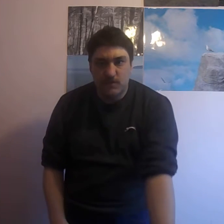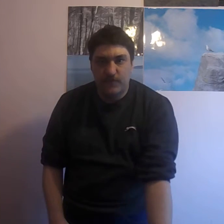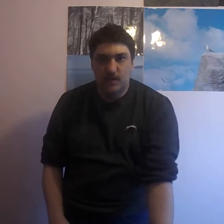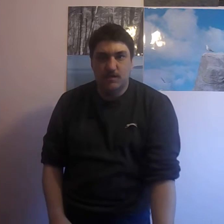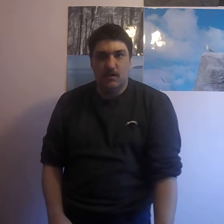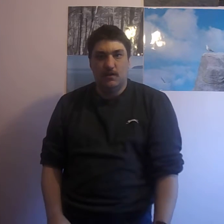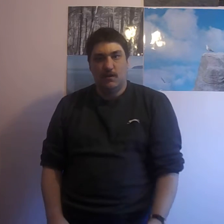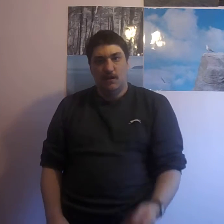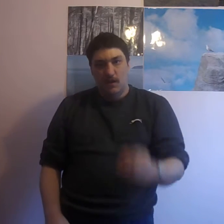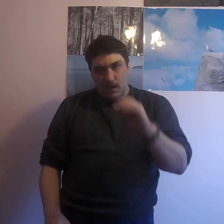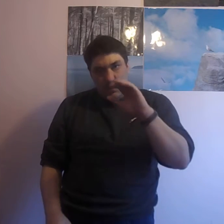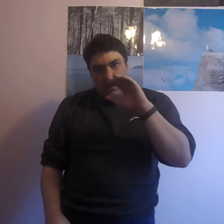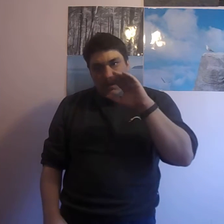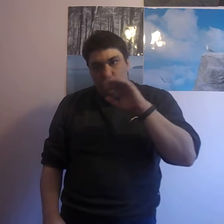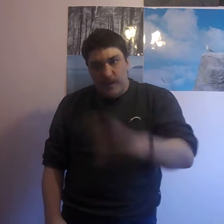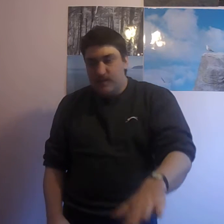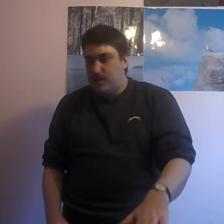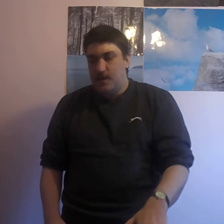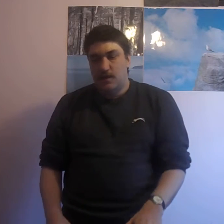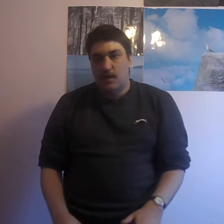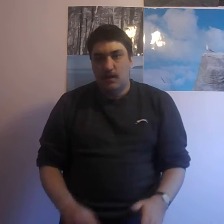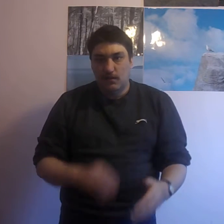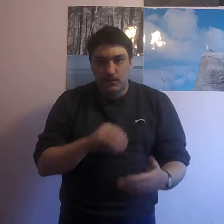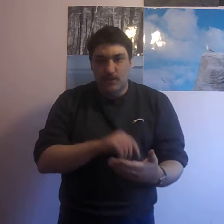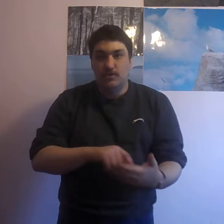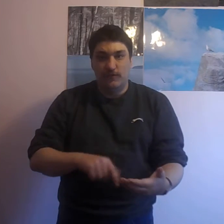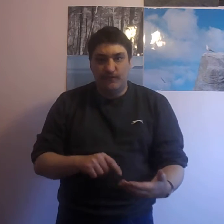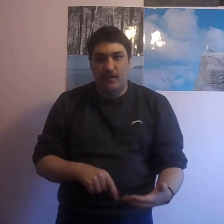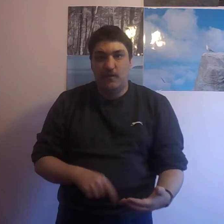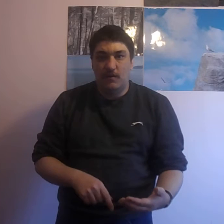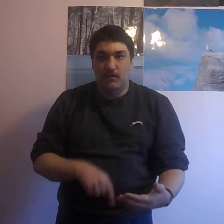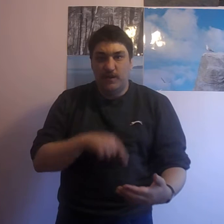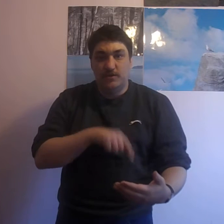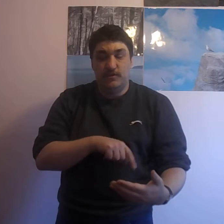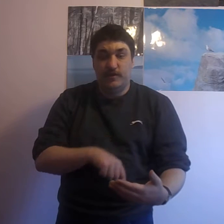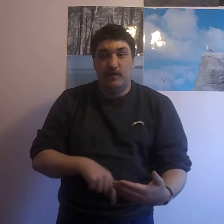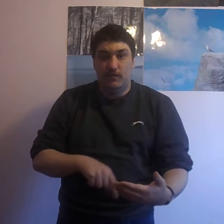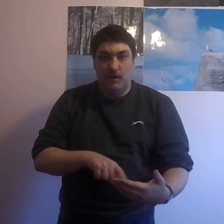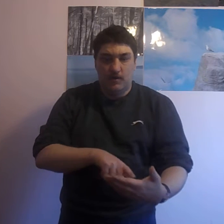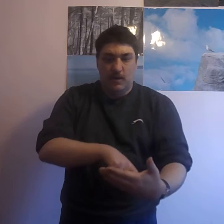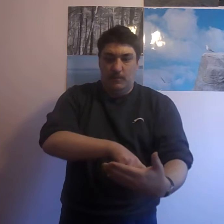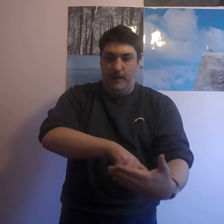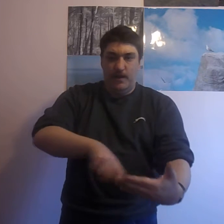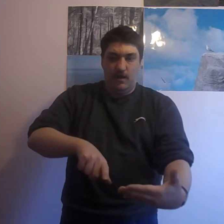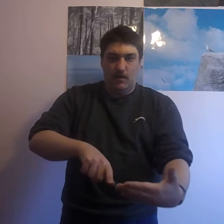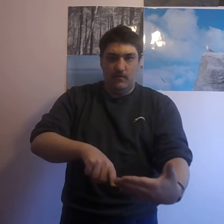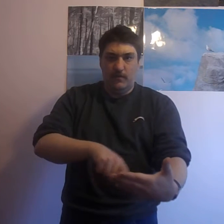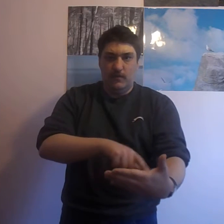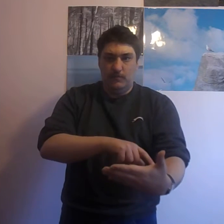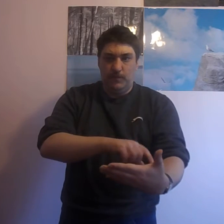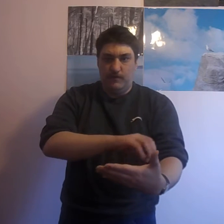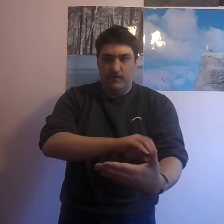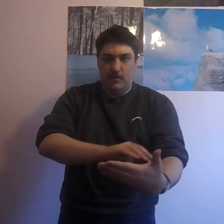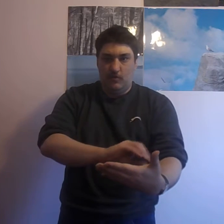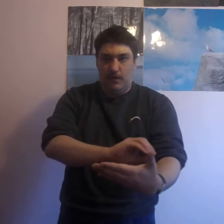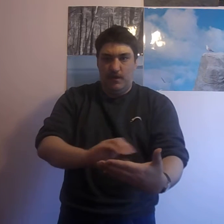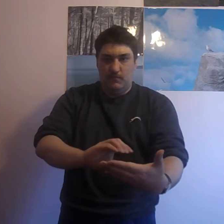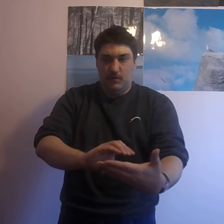feature. These days they should say on the box play alone single player multi